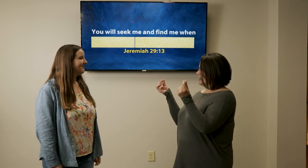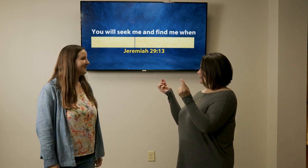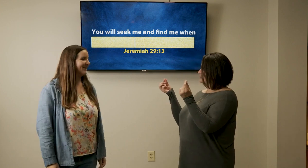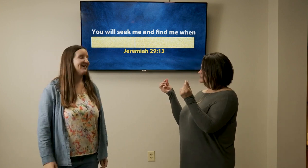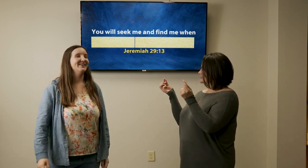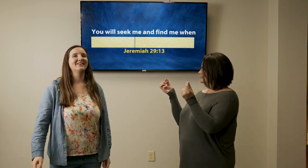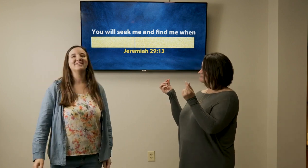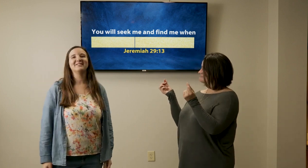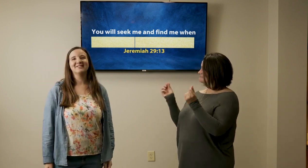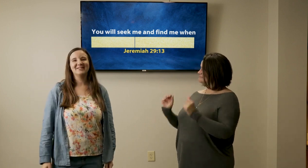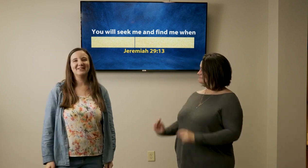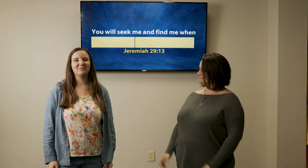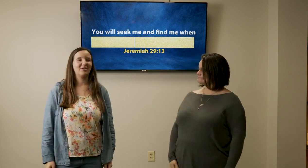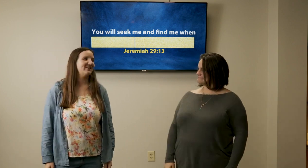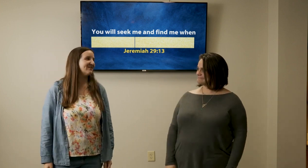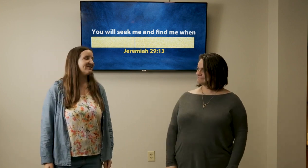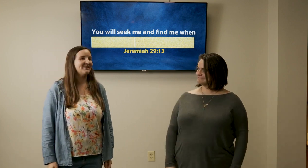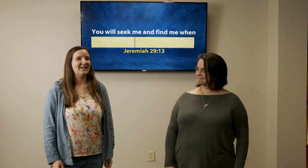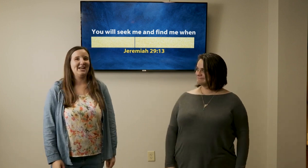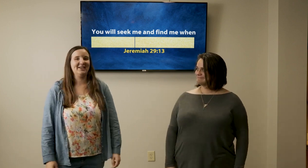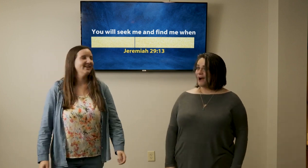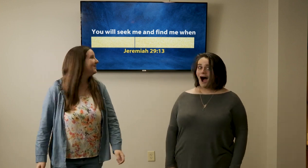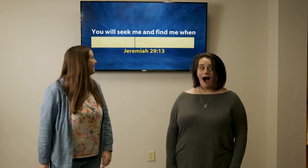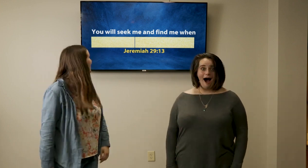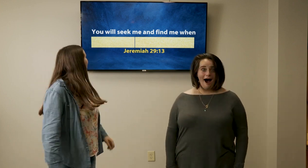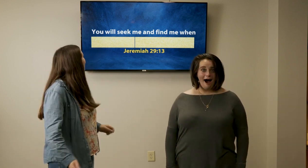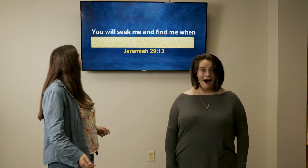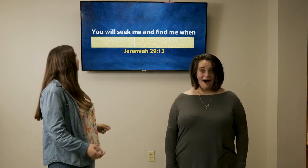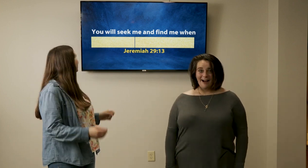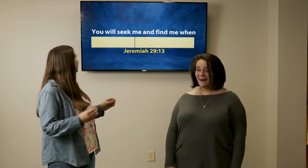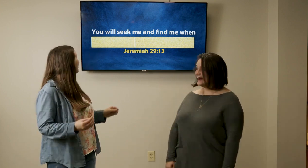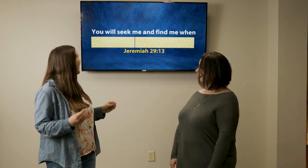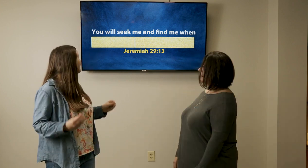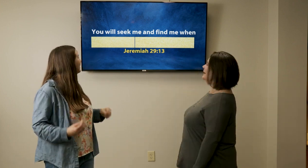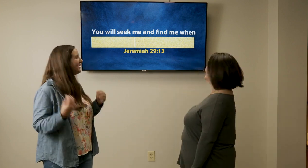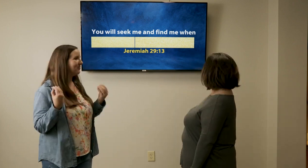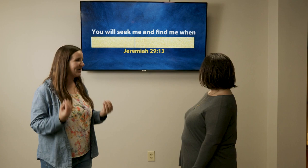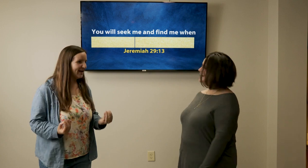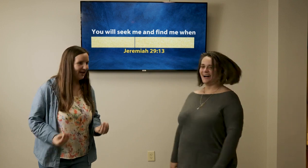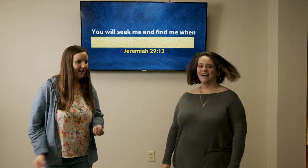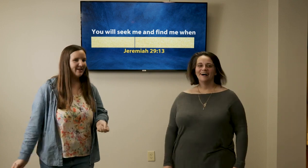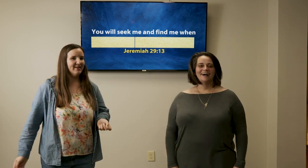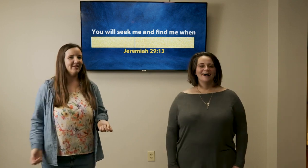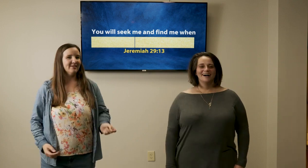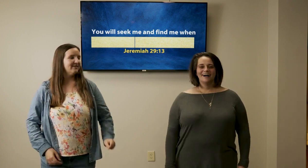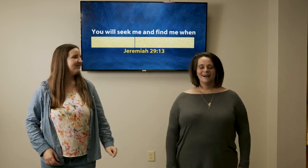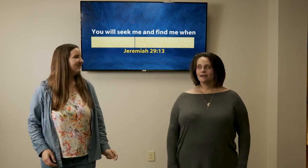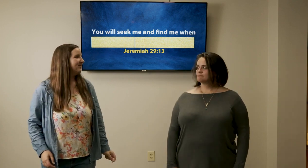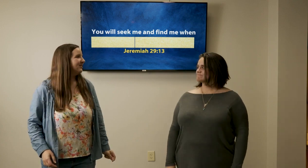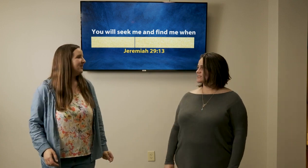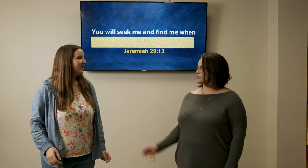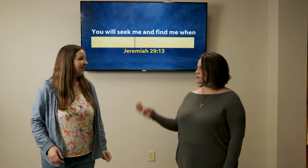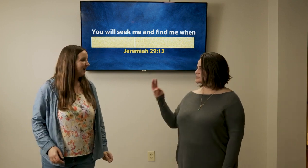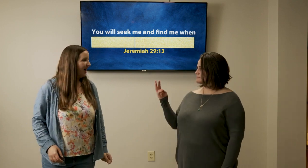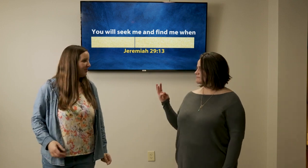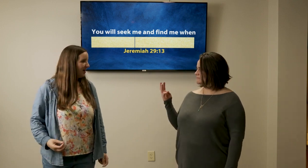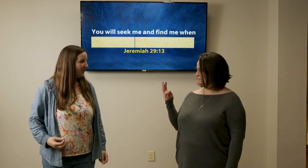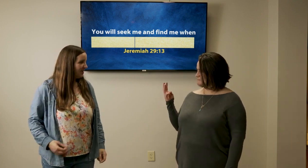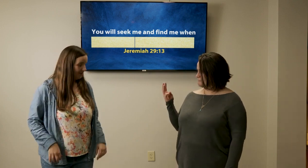violins your prizes stink okay and find me when three words I'm the